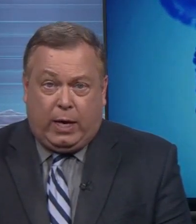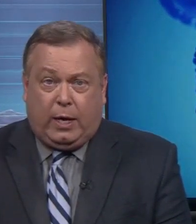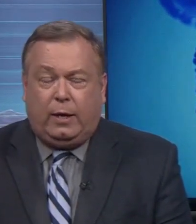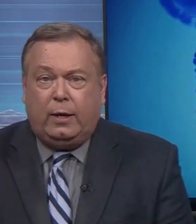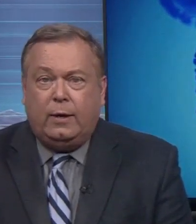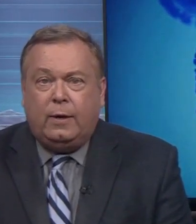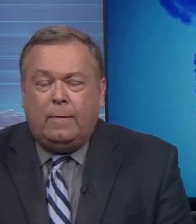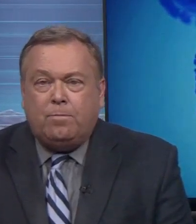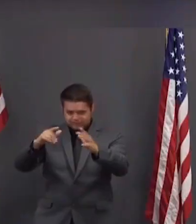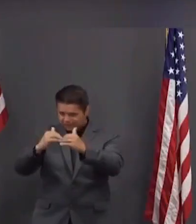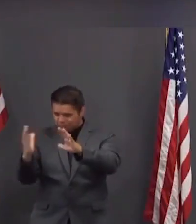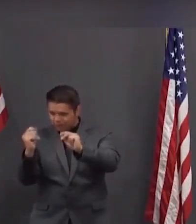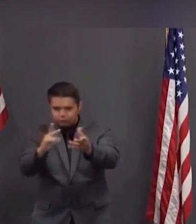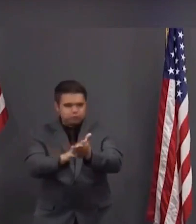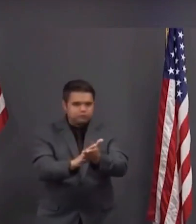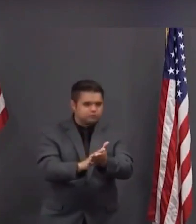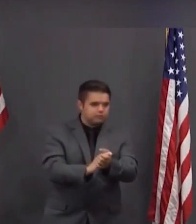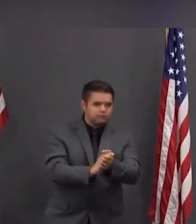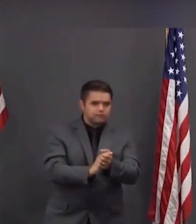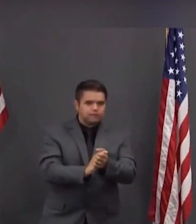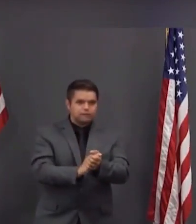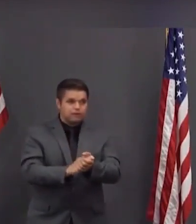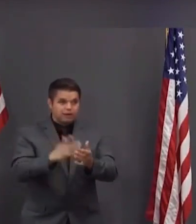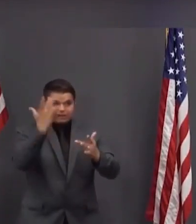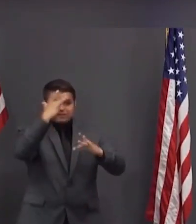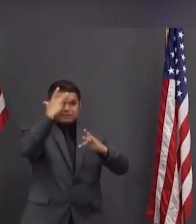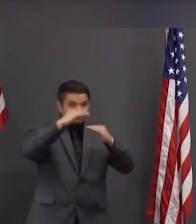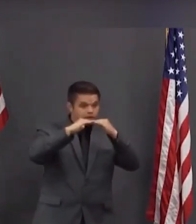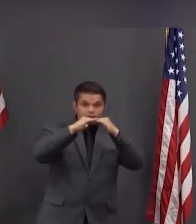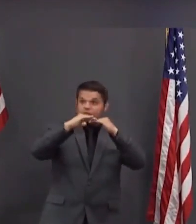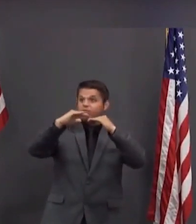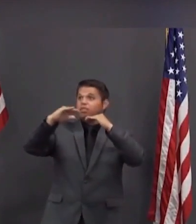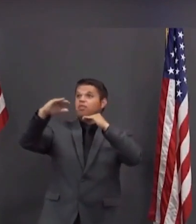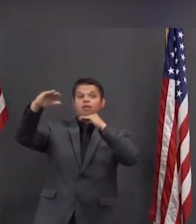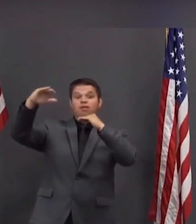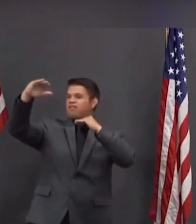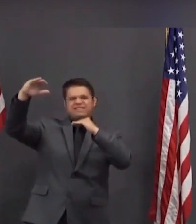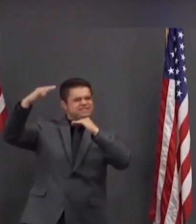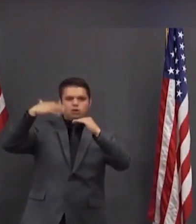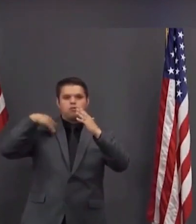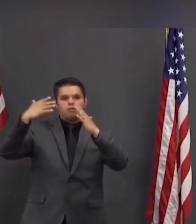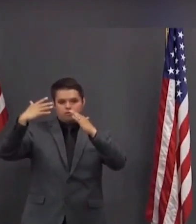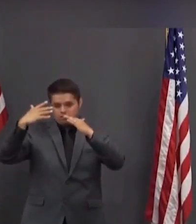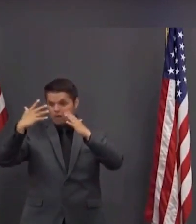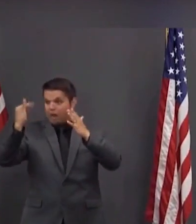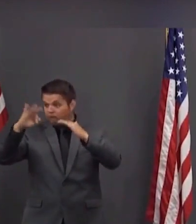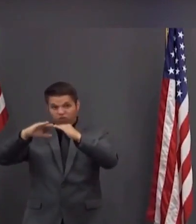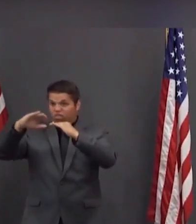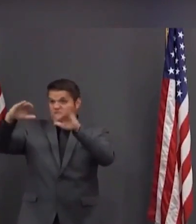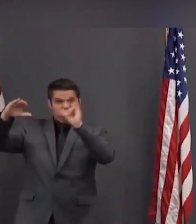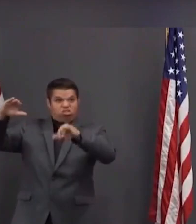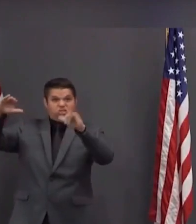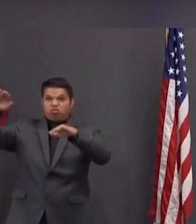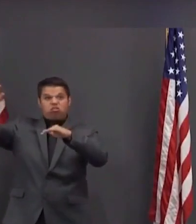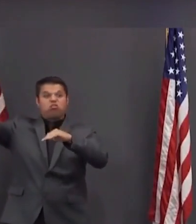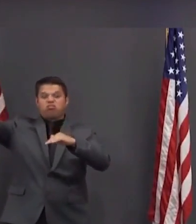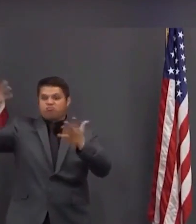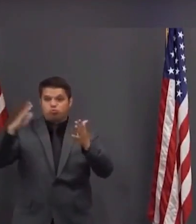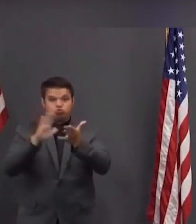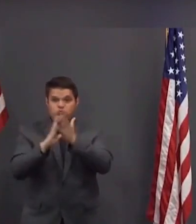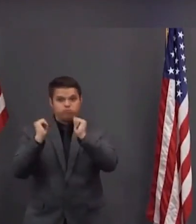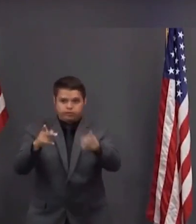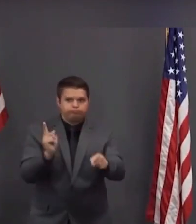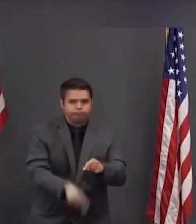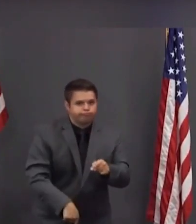holiday weekend. Since reopening the state, the Oregon Health Authority has seen an increase in cases after the past